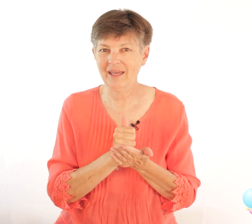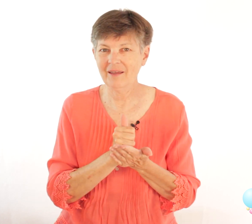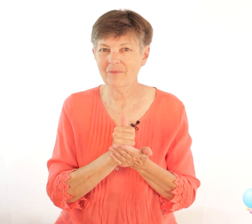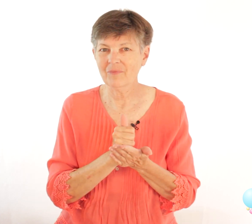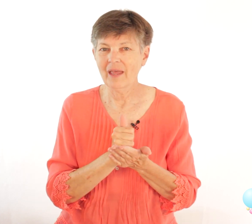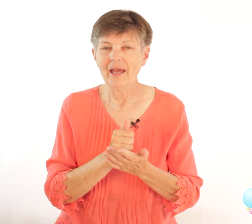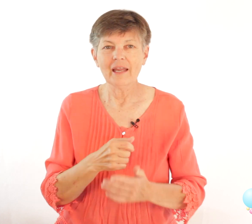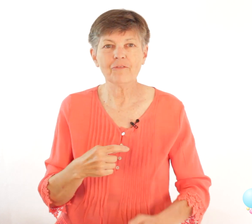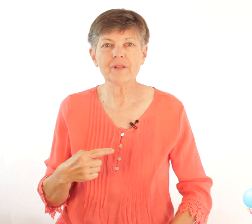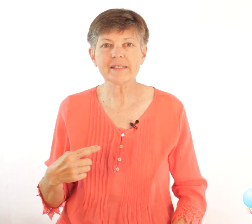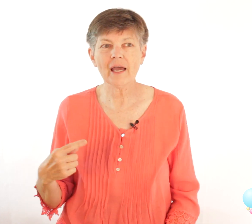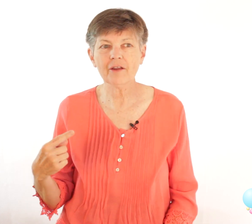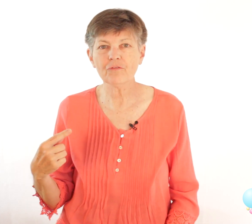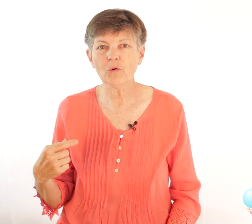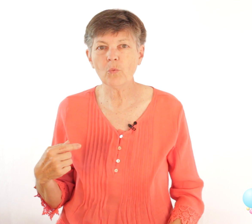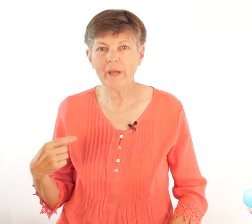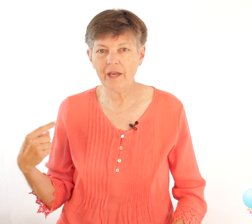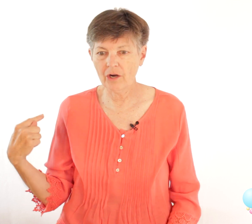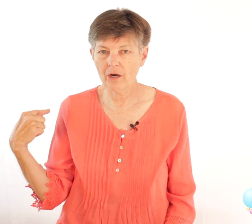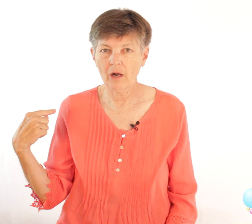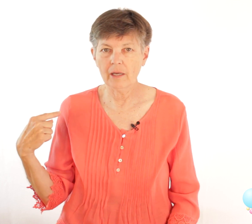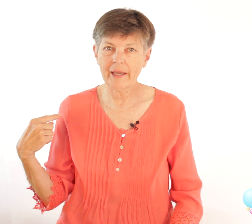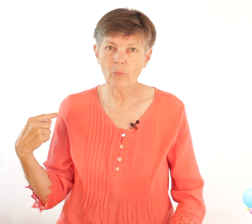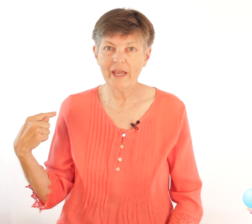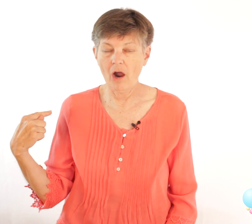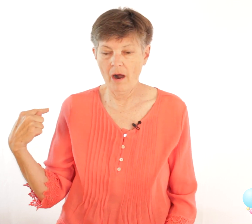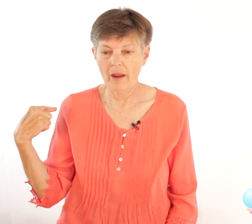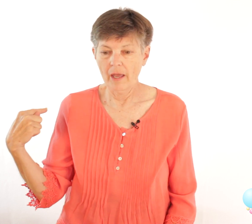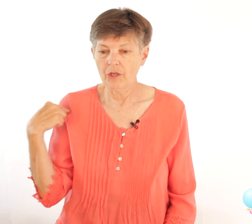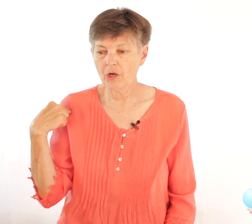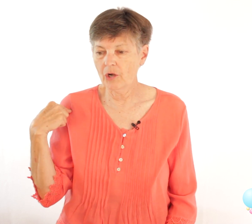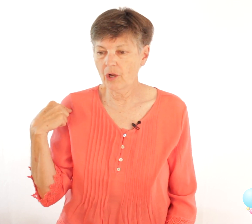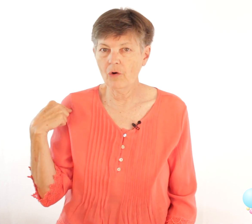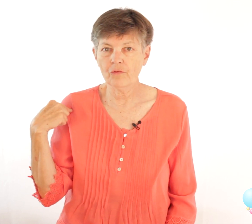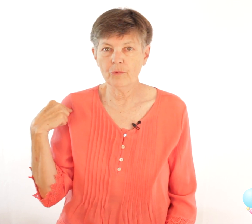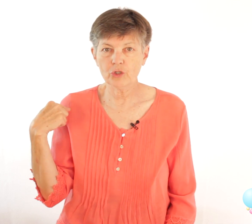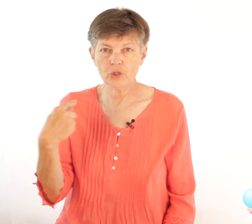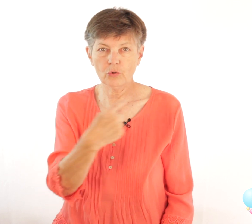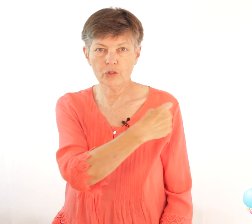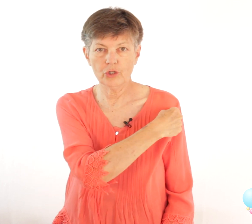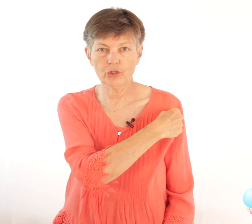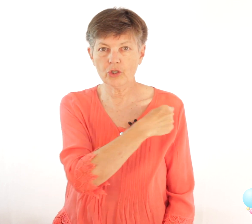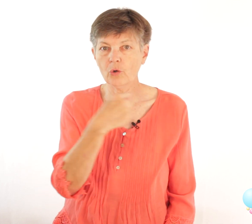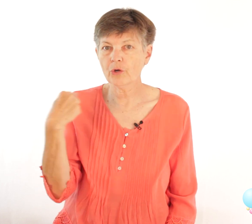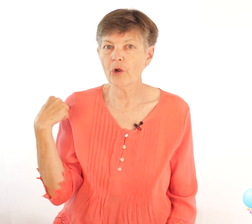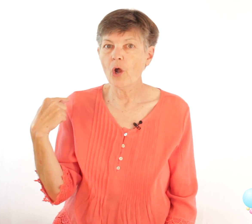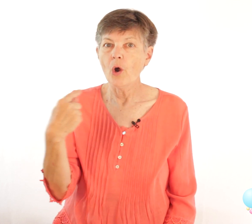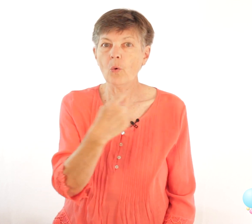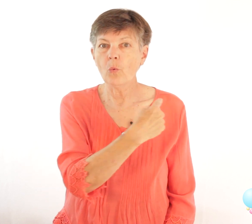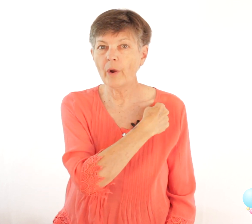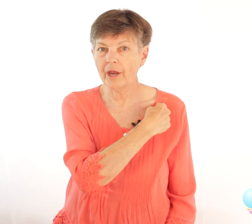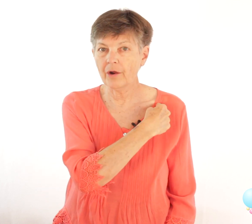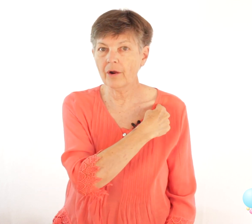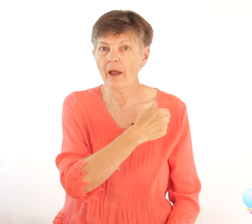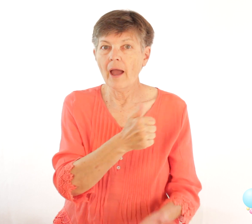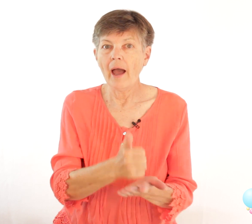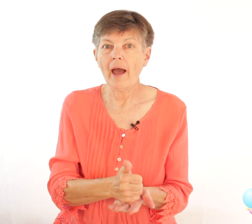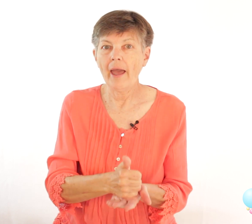now for the sign for we're like we are you're going to go from your shoulder to your shoulder we're a